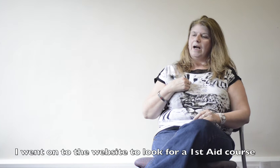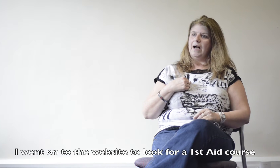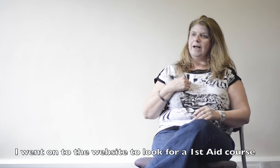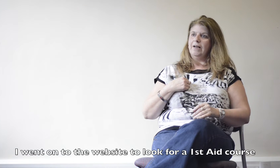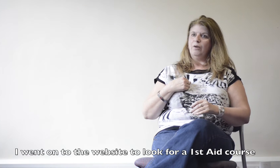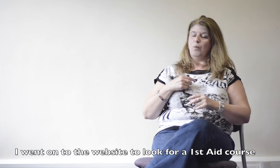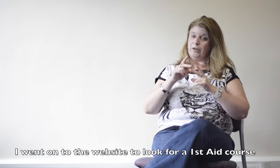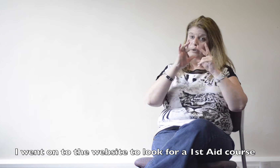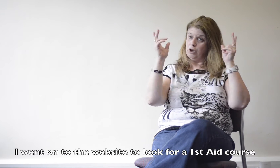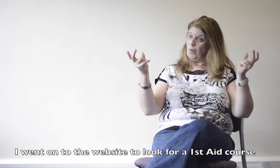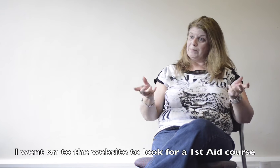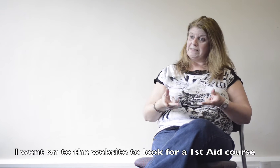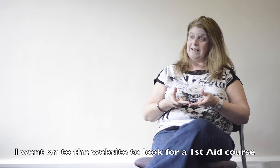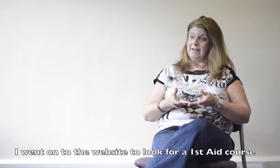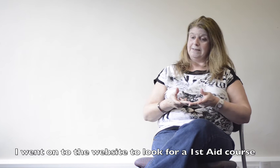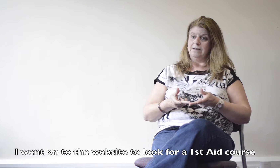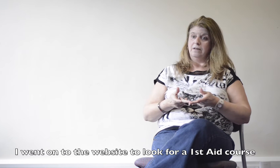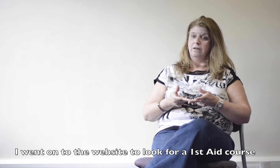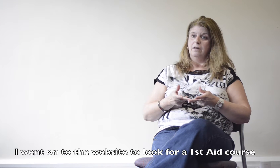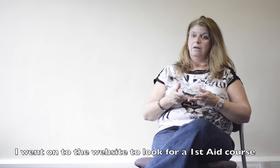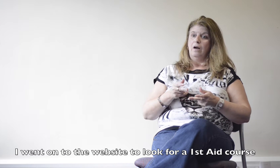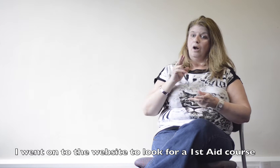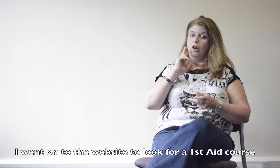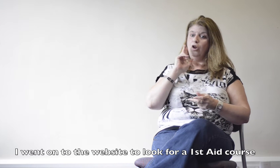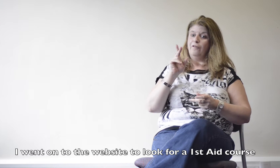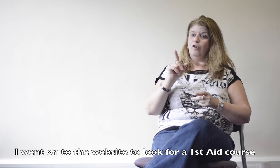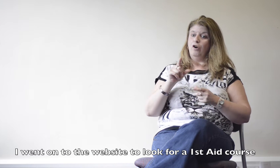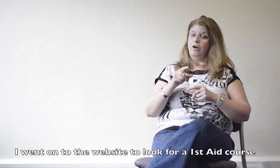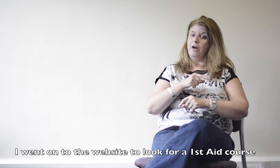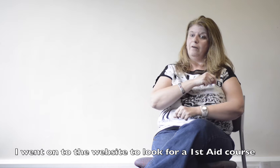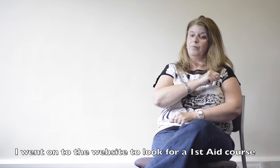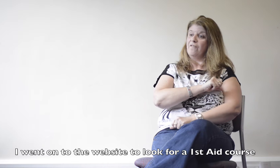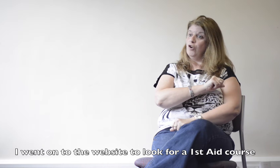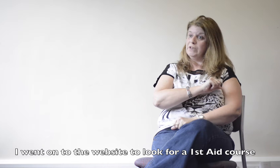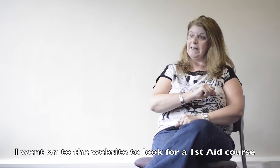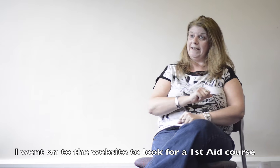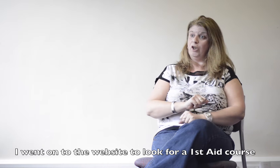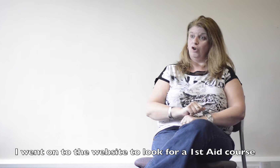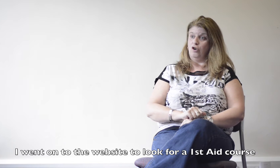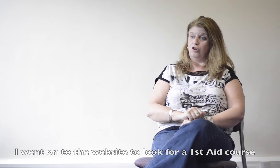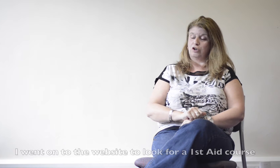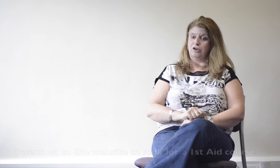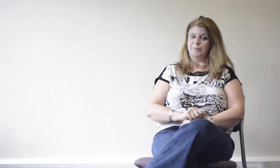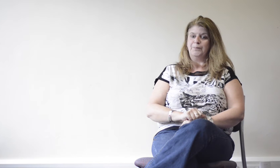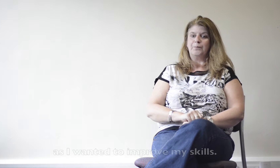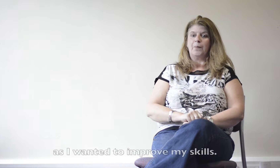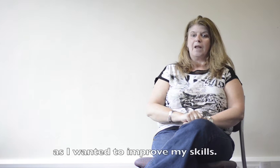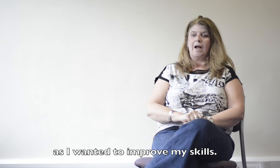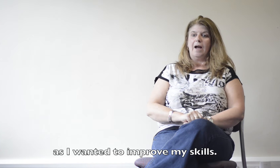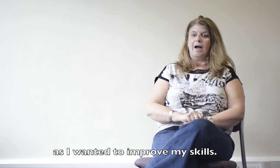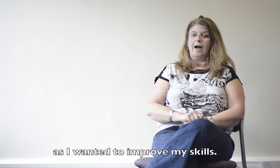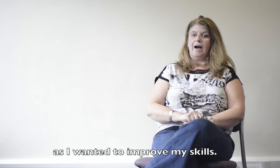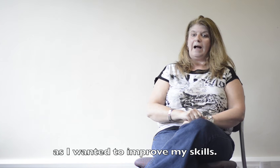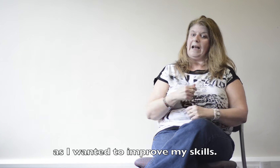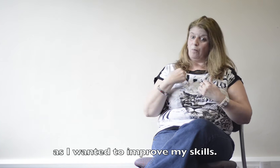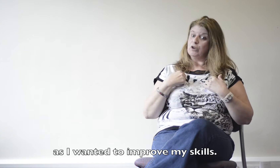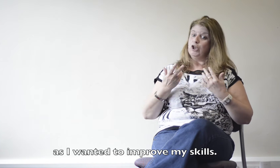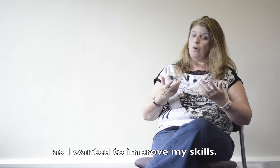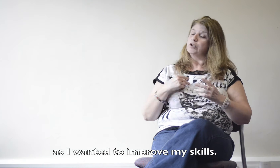I went onto the website to look for first aid court, and I want to go on